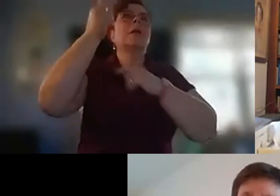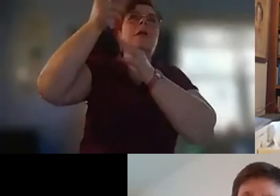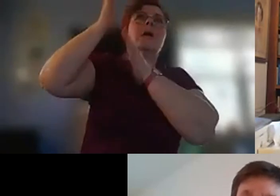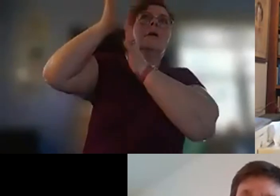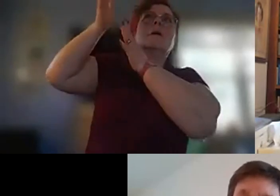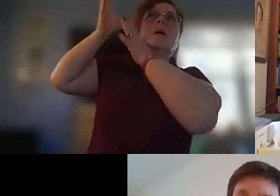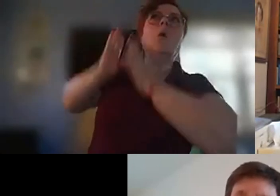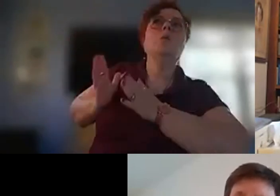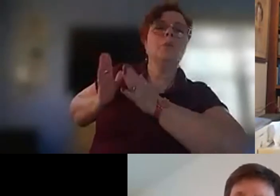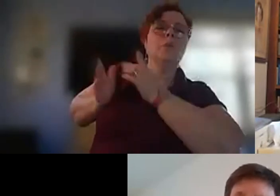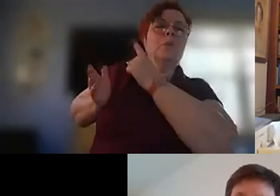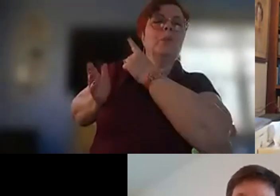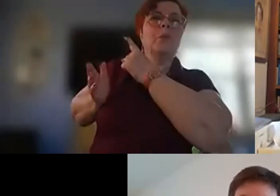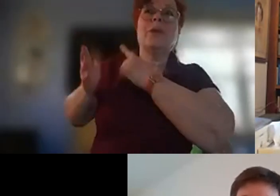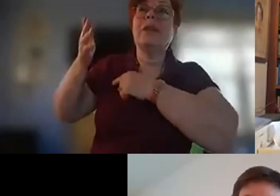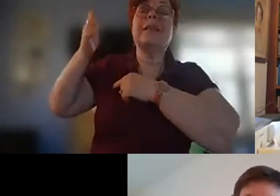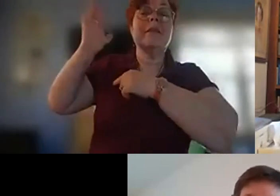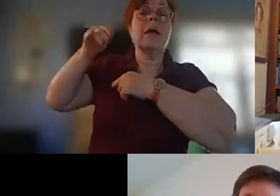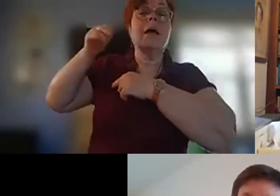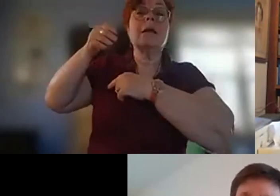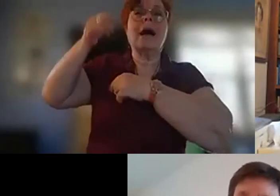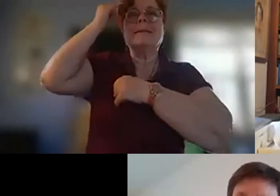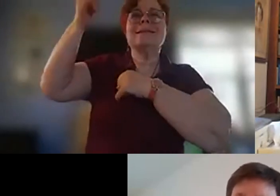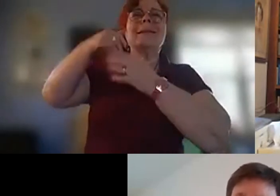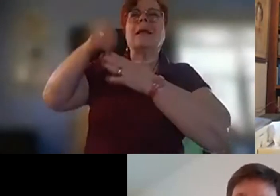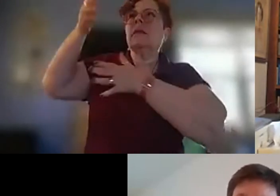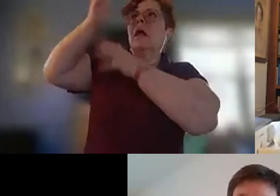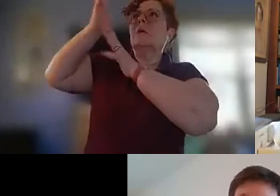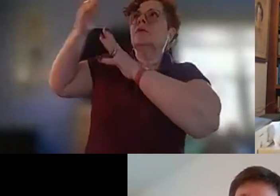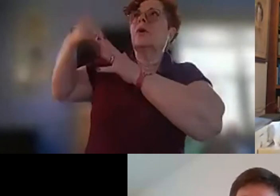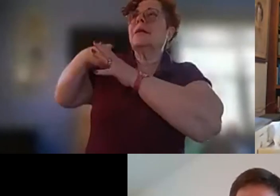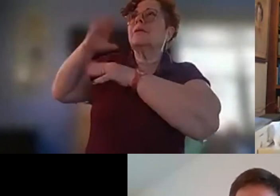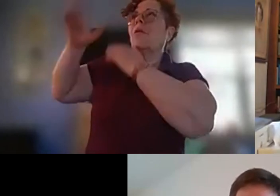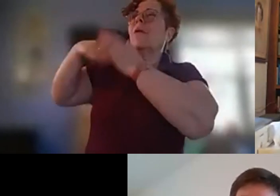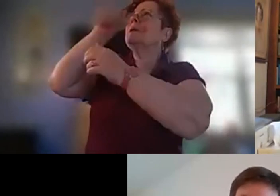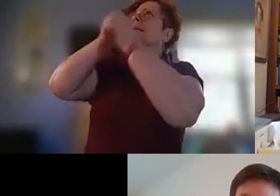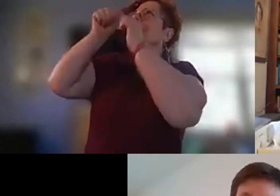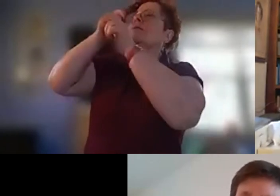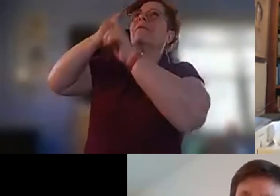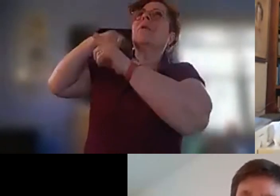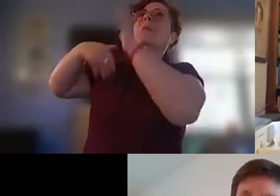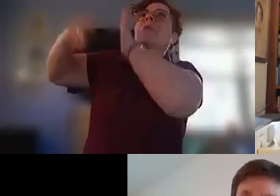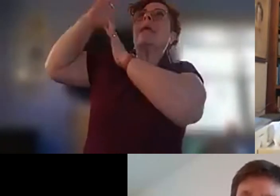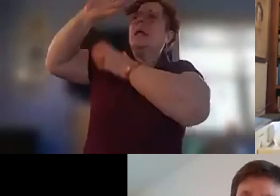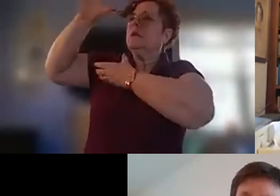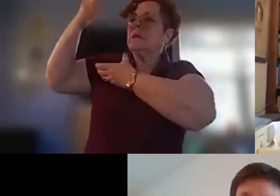the past and secrets and the on the possibilities um is is in this poem and